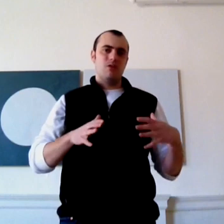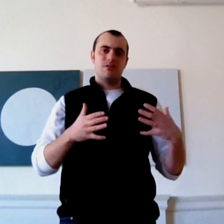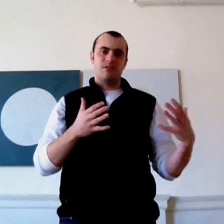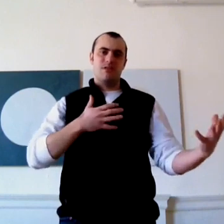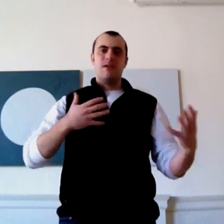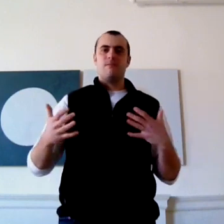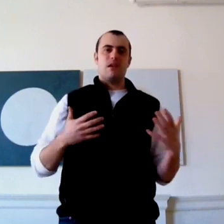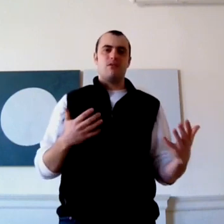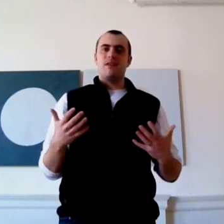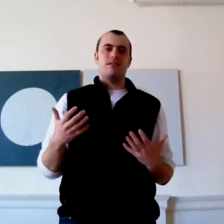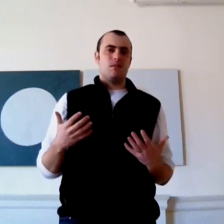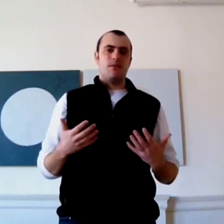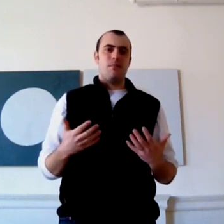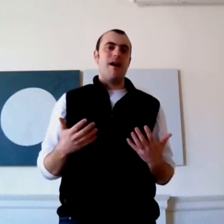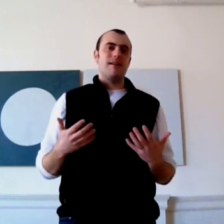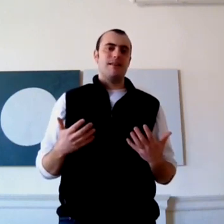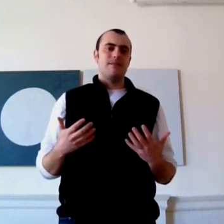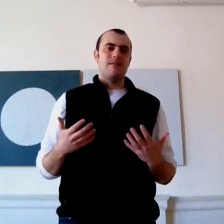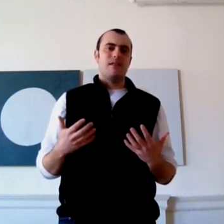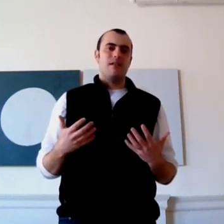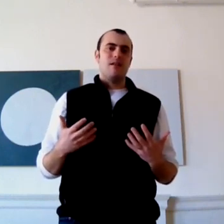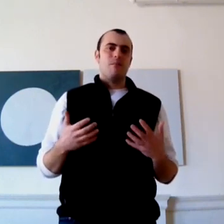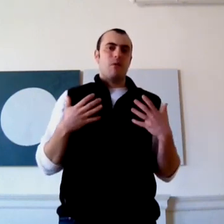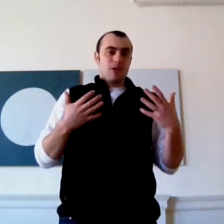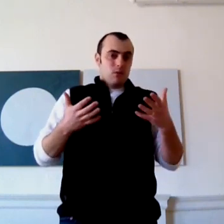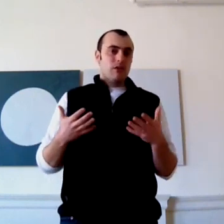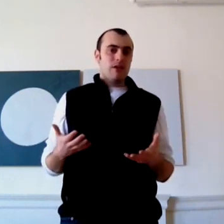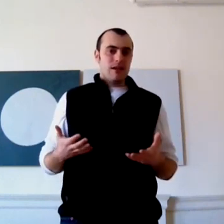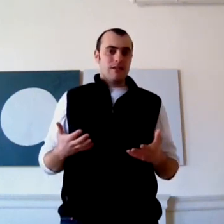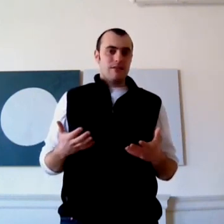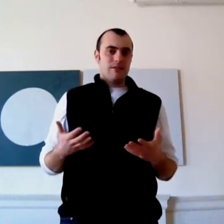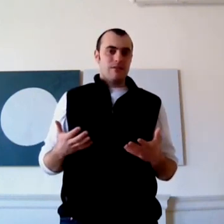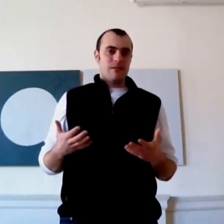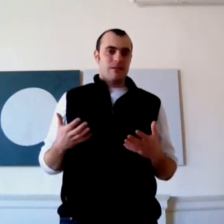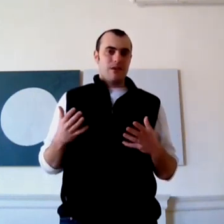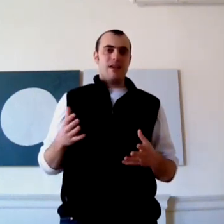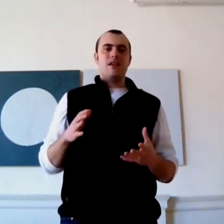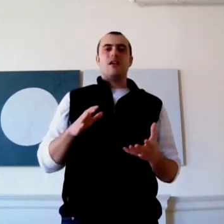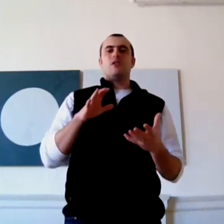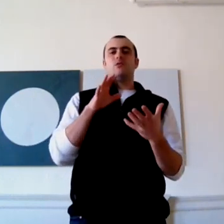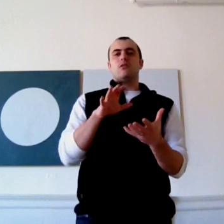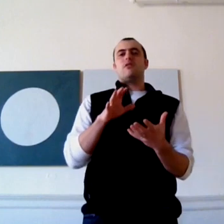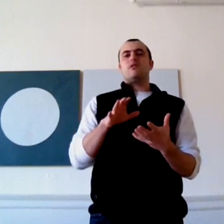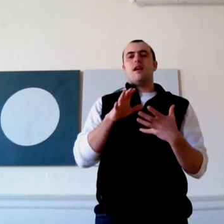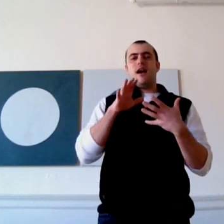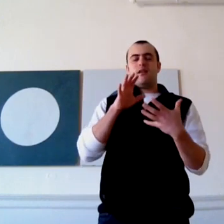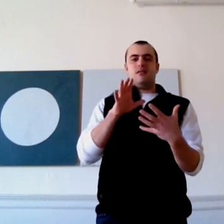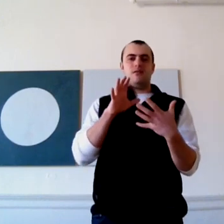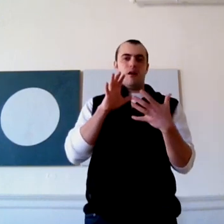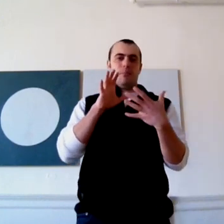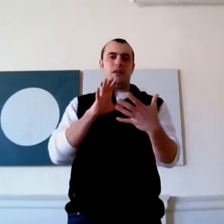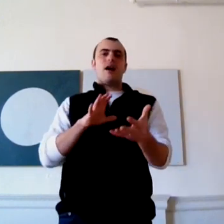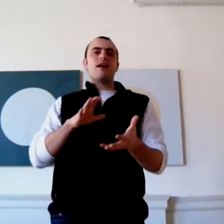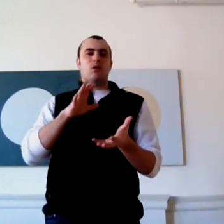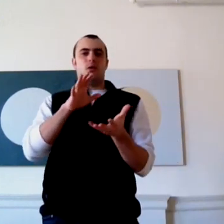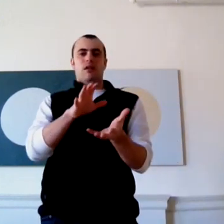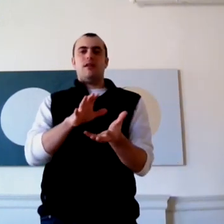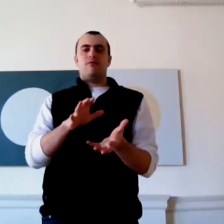used to interfacing with the body. But when you learn it, right, you learn how to apply a quality of